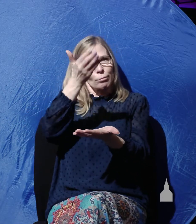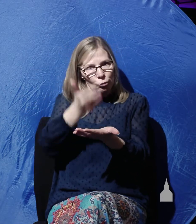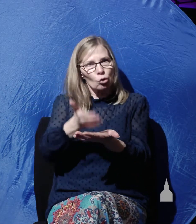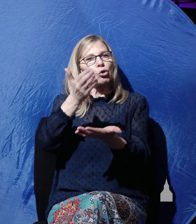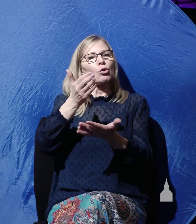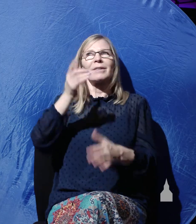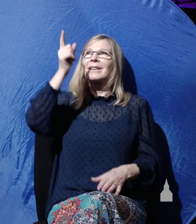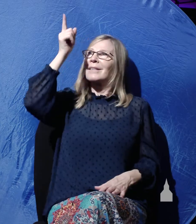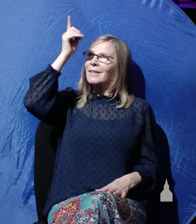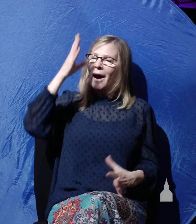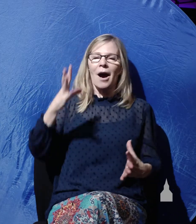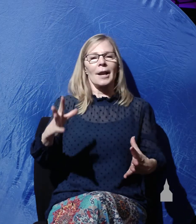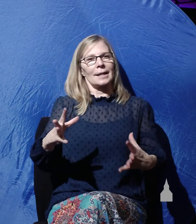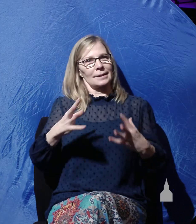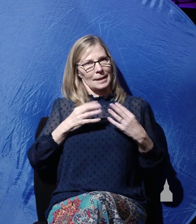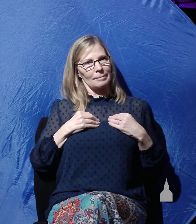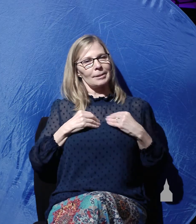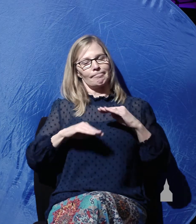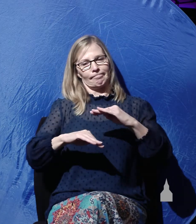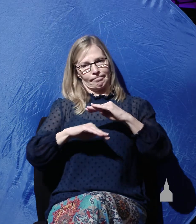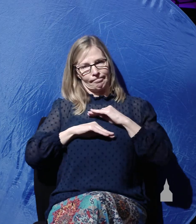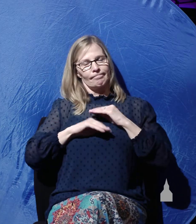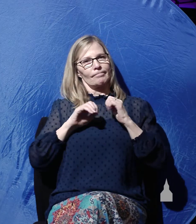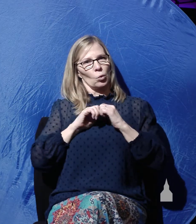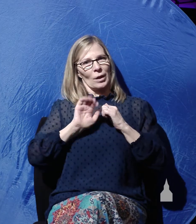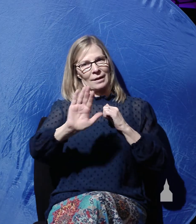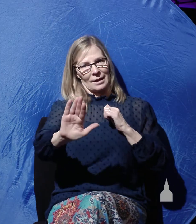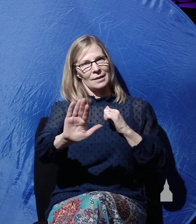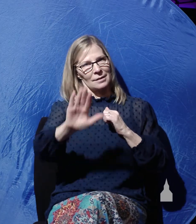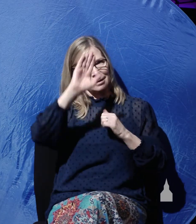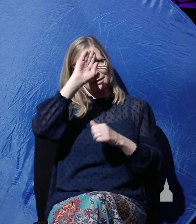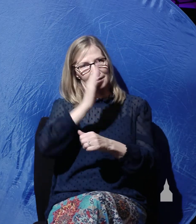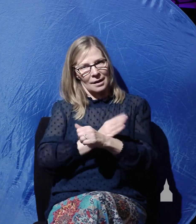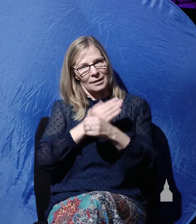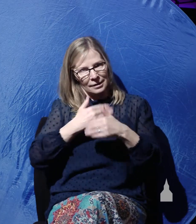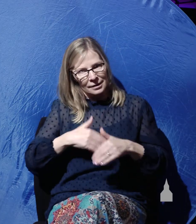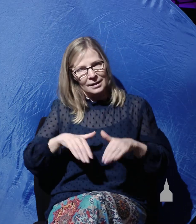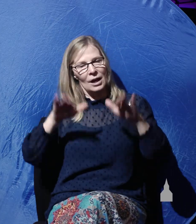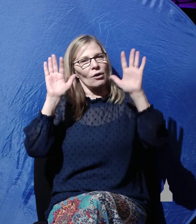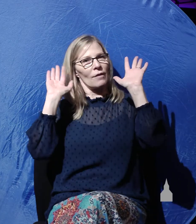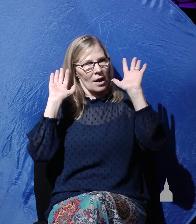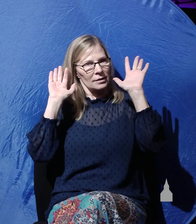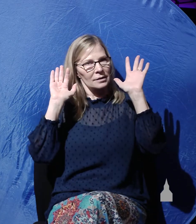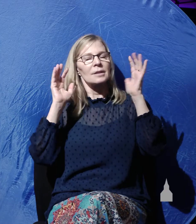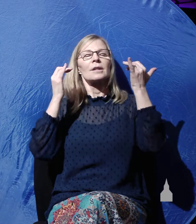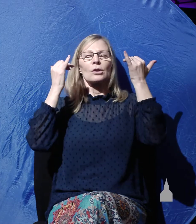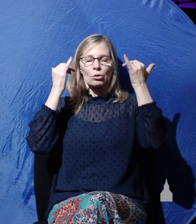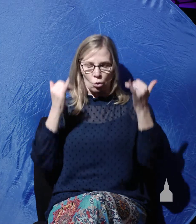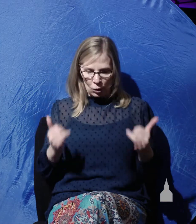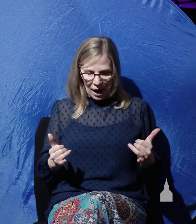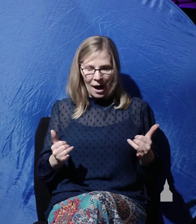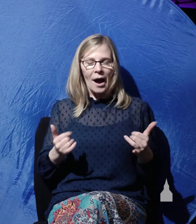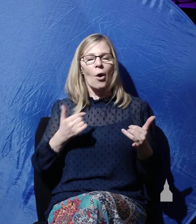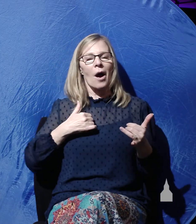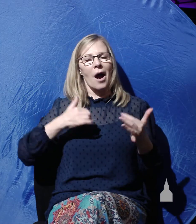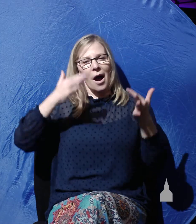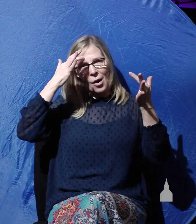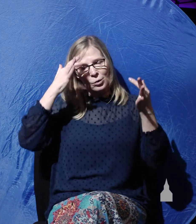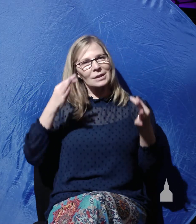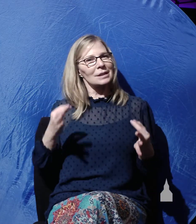accepted and was satisfied with the sacrifice of his son. And because of that he is able then, he chooses then out of his